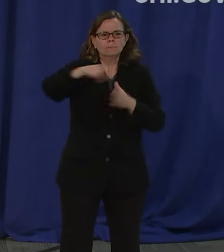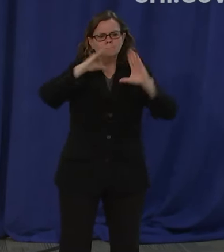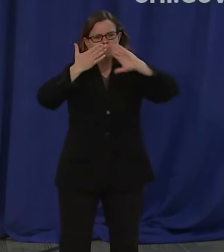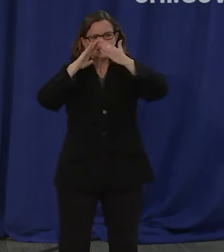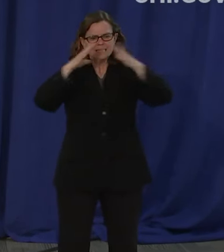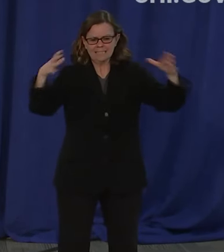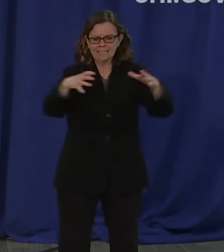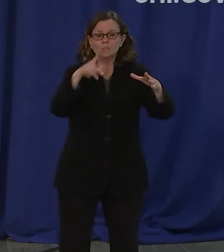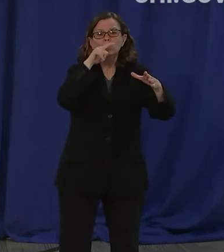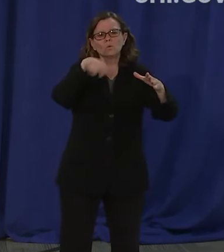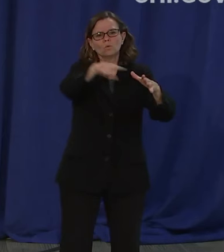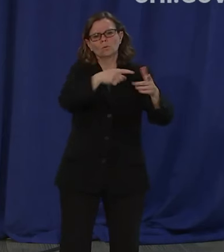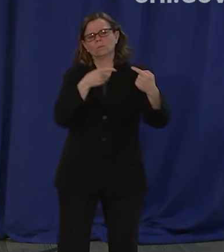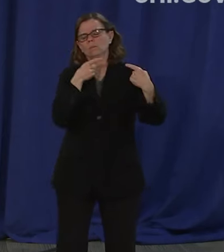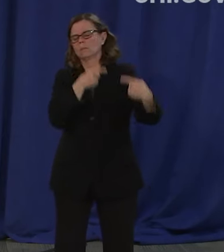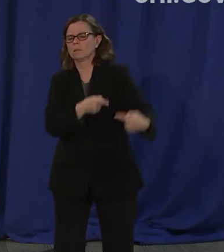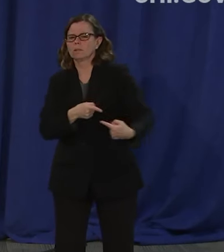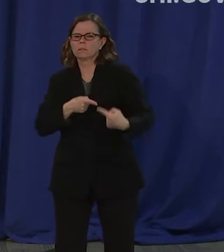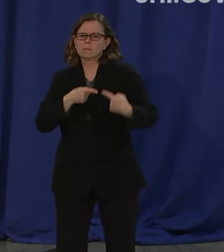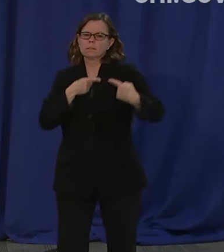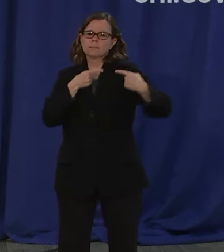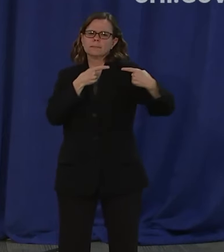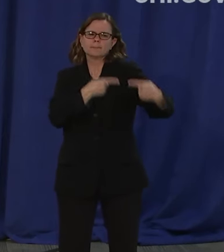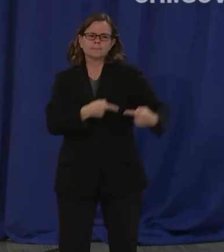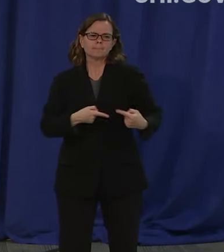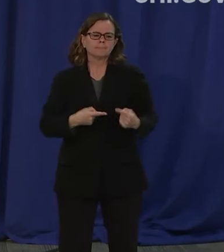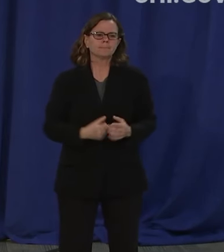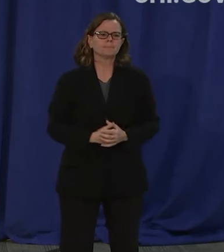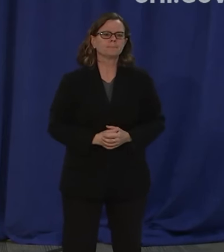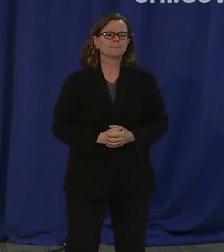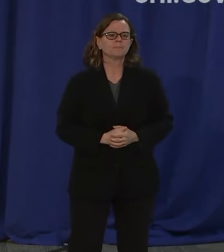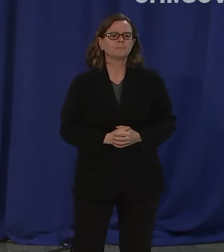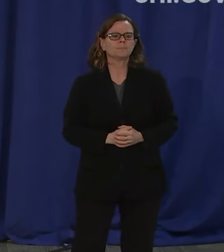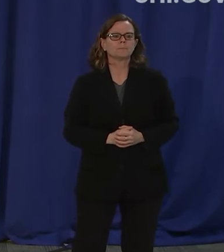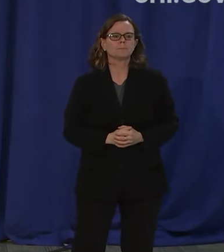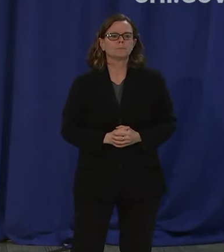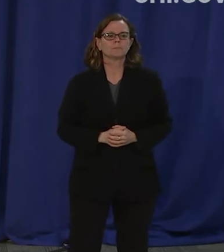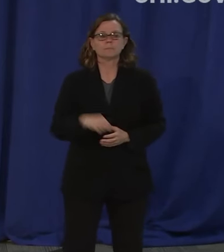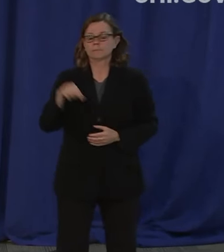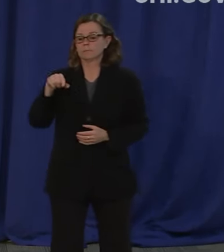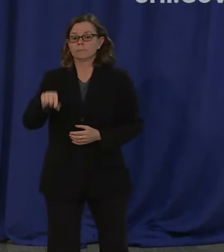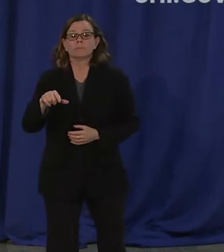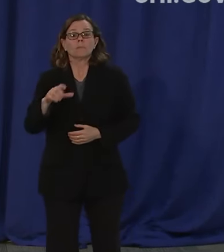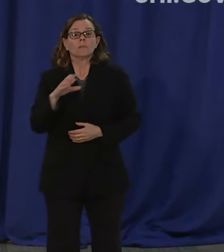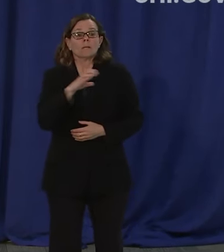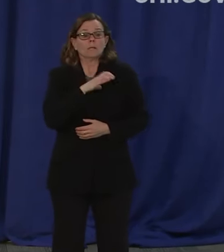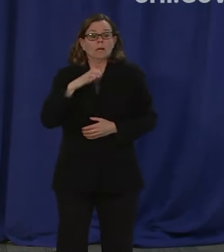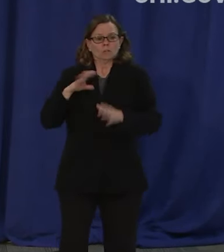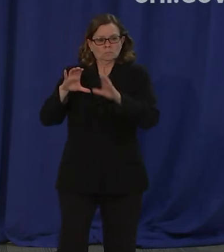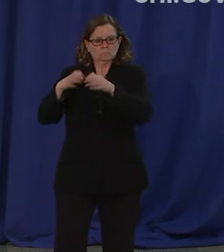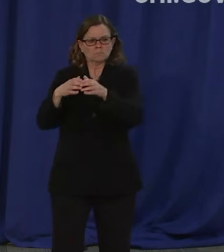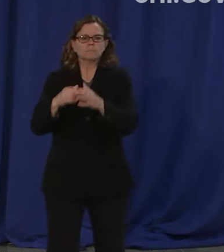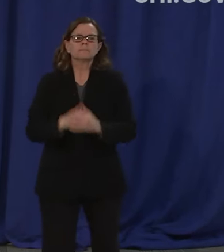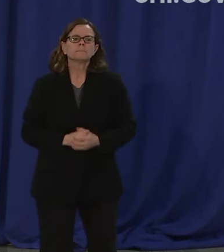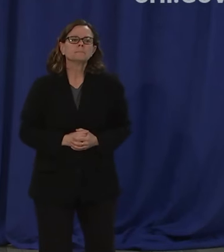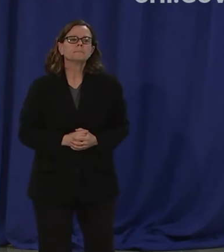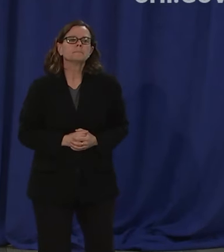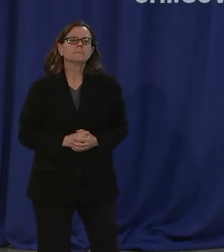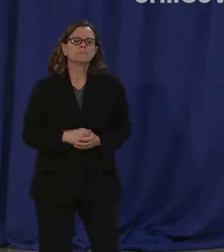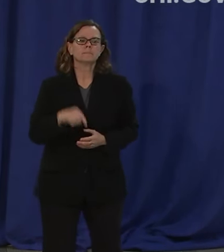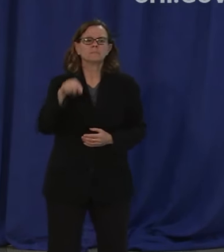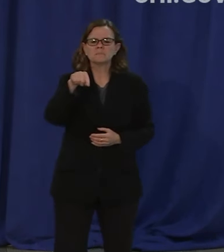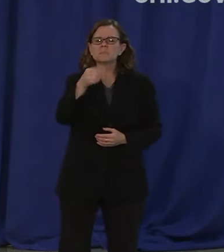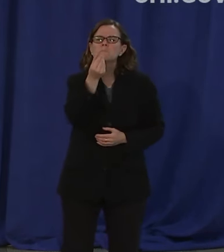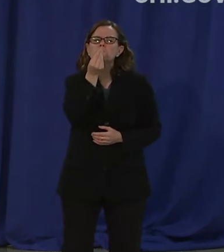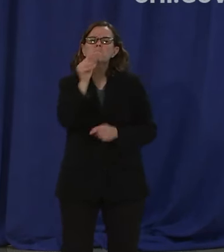we also saw the other side of council made up of a small handful who decided to use